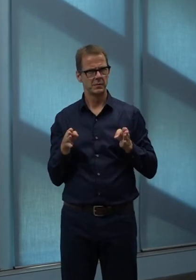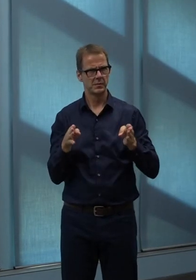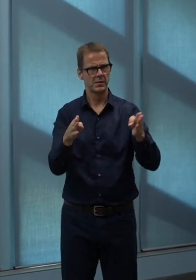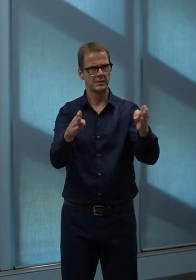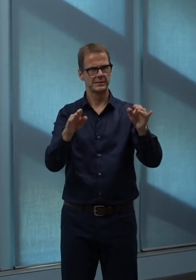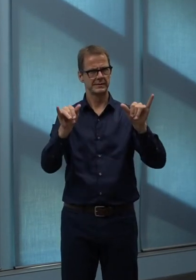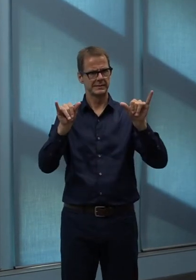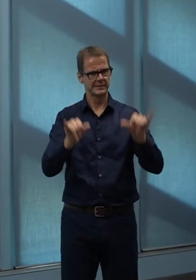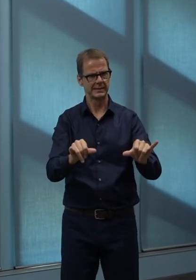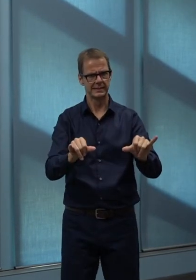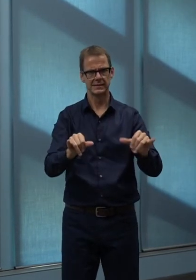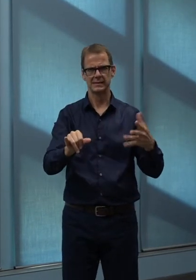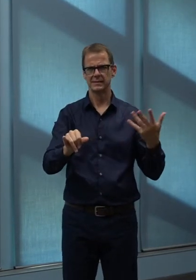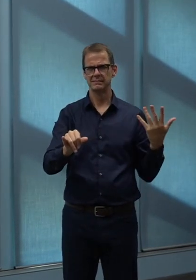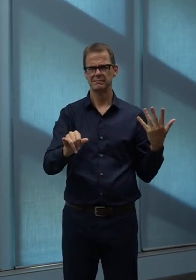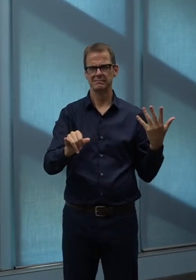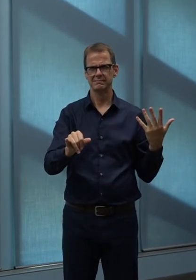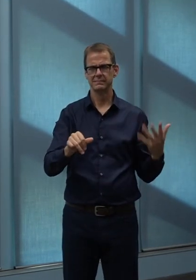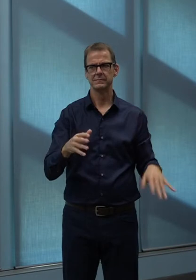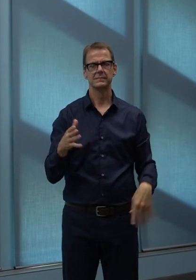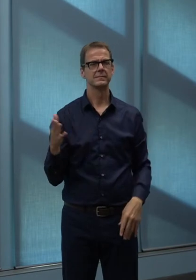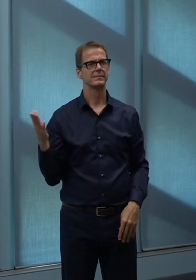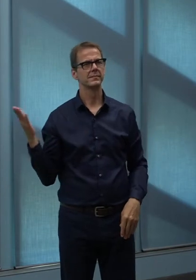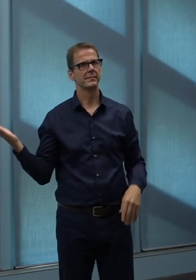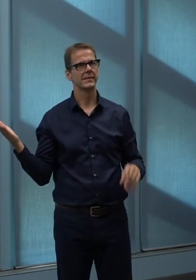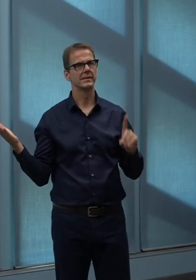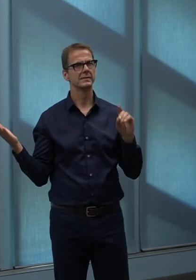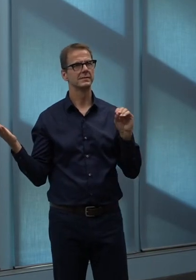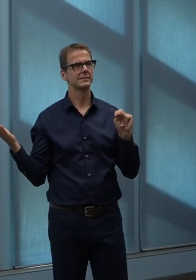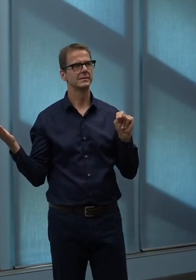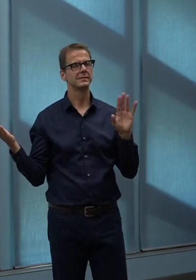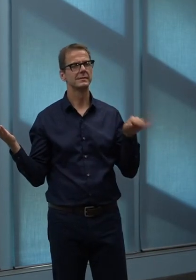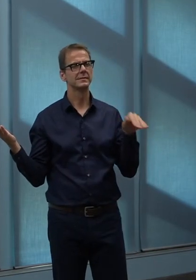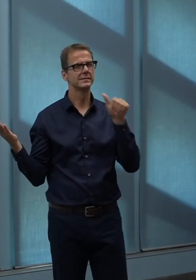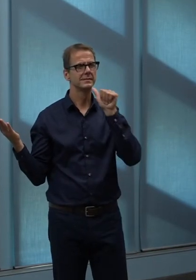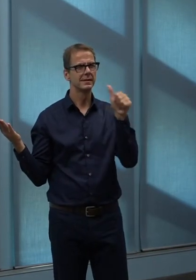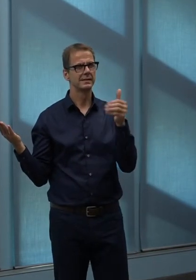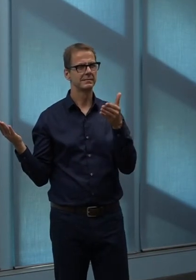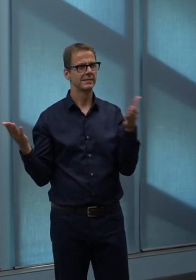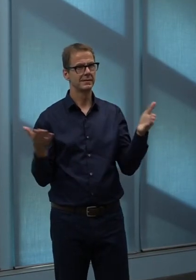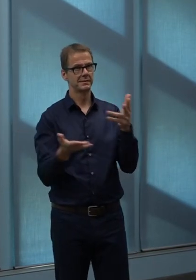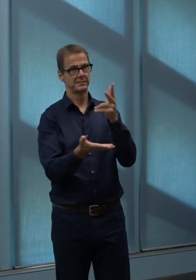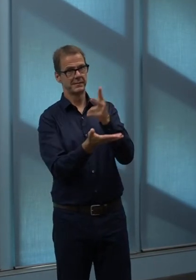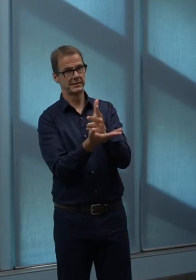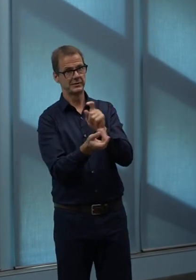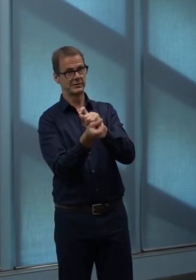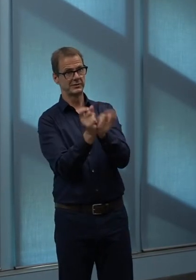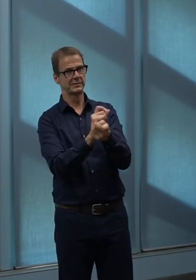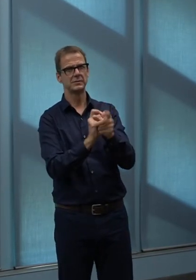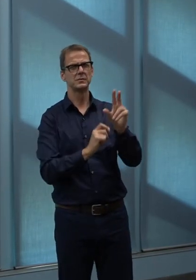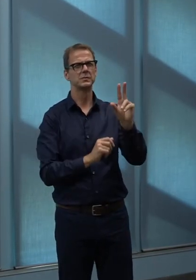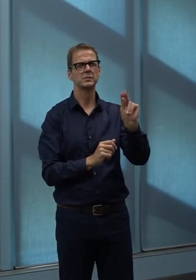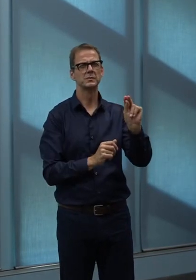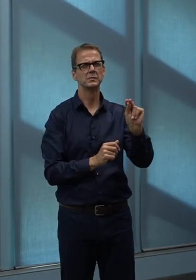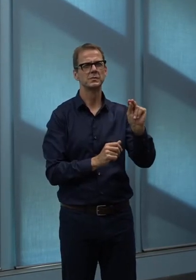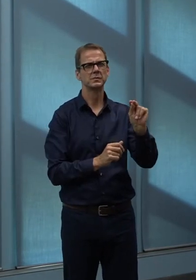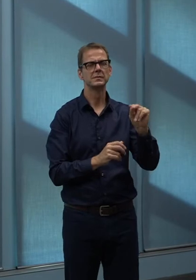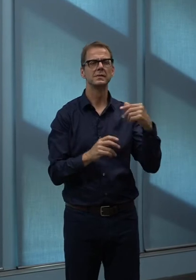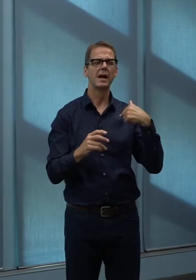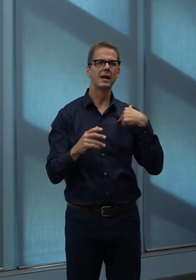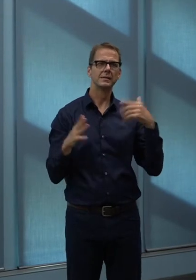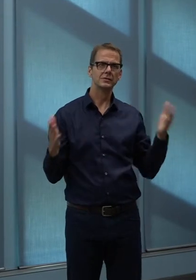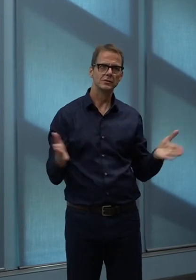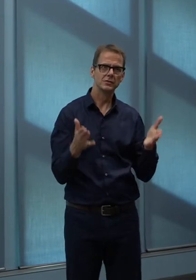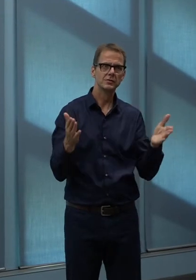the bus network redesign, for example, where we want to bring nodes of higher-order transit, whether it's LRT or whether it's Super